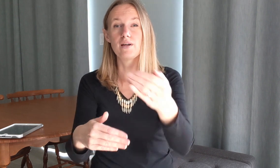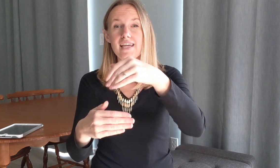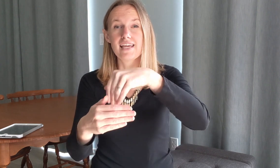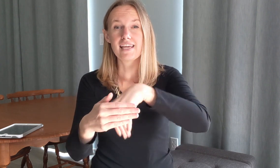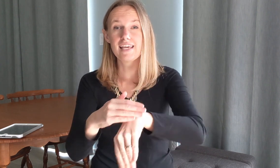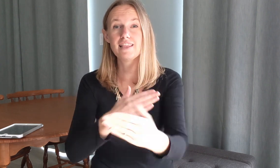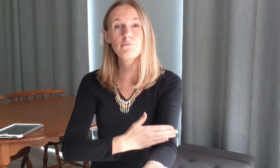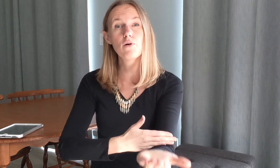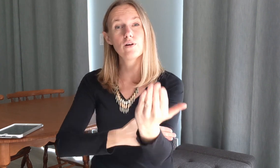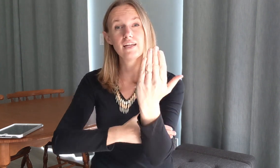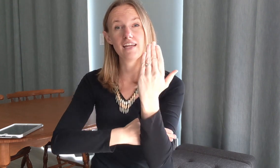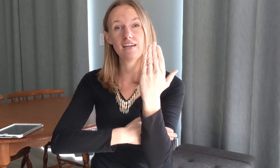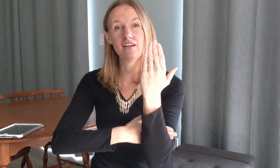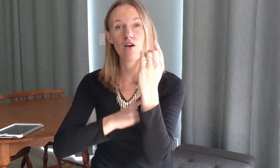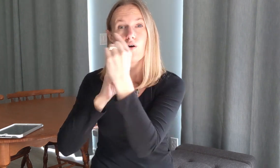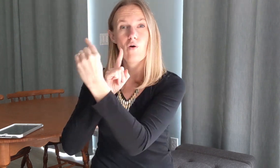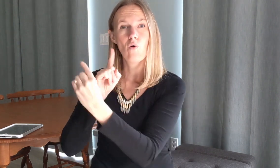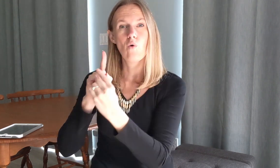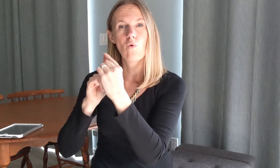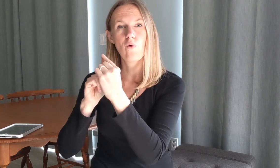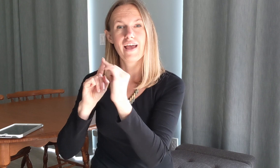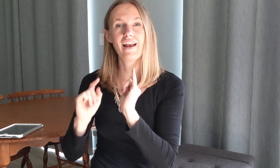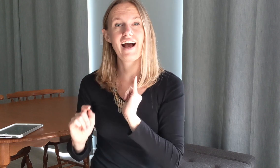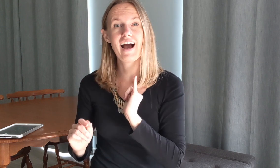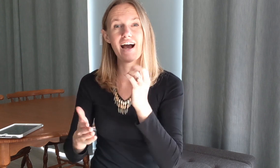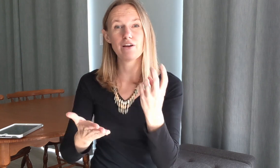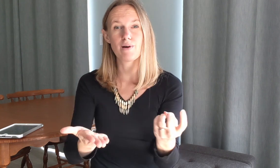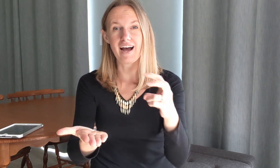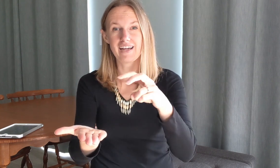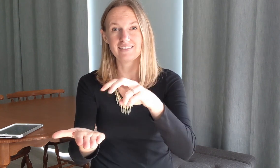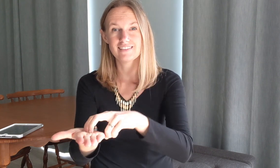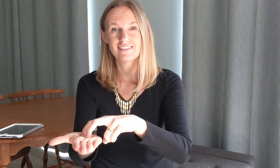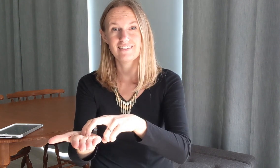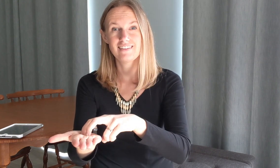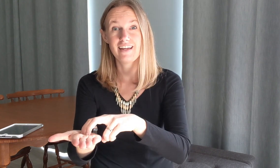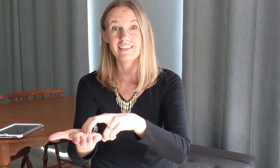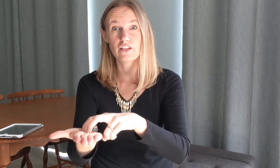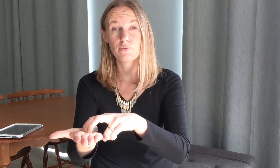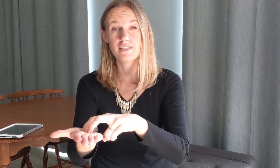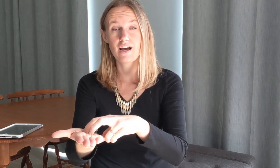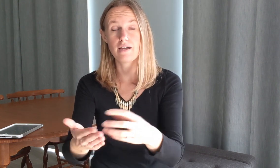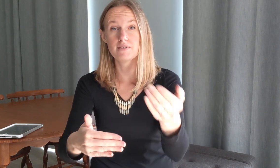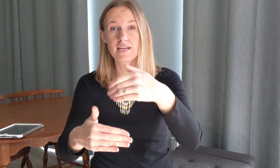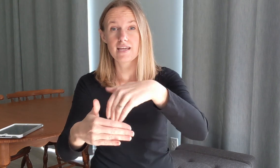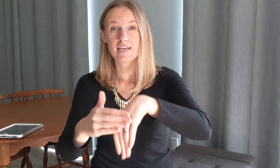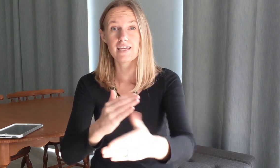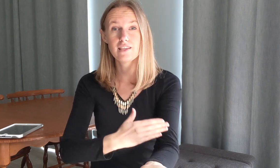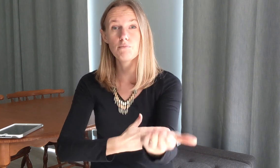in the morning when I rise and does it three times in the